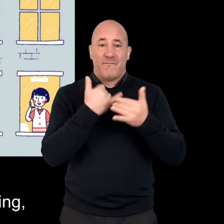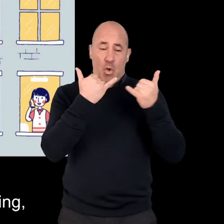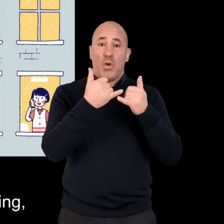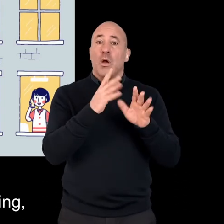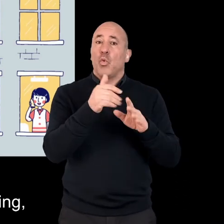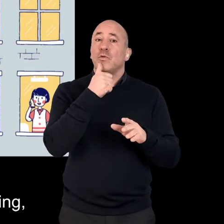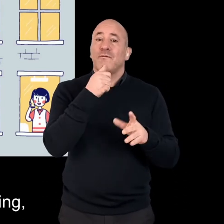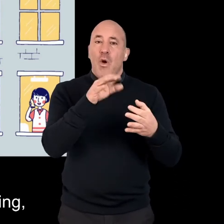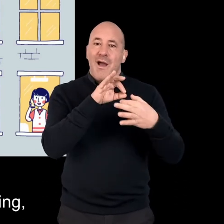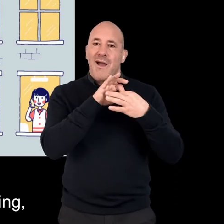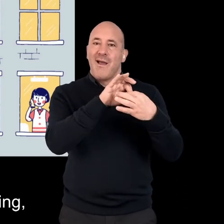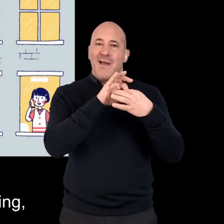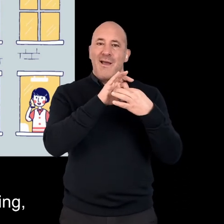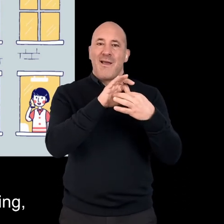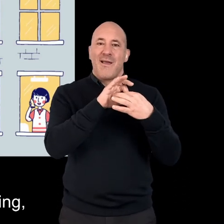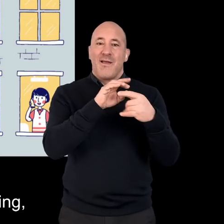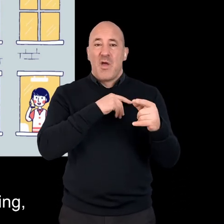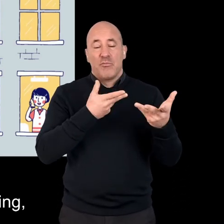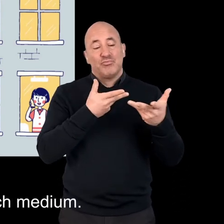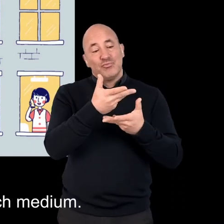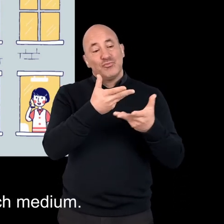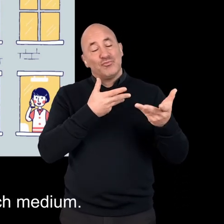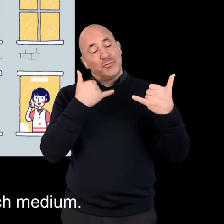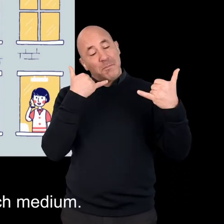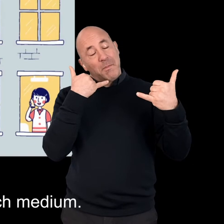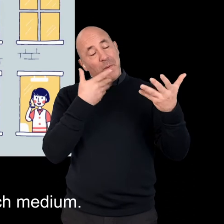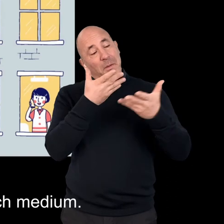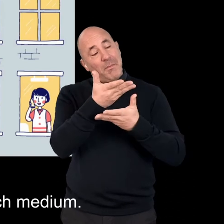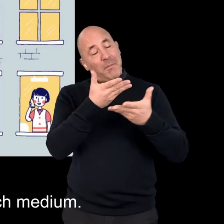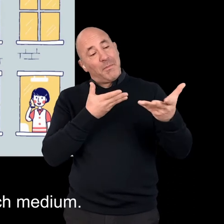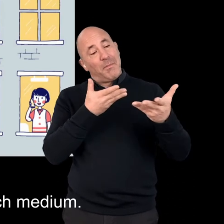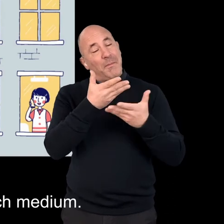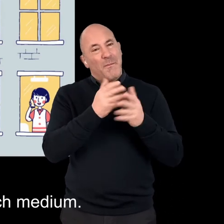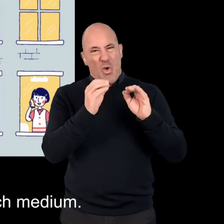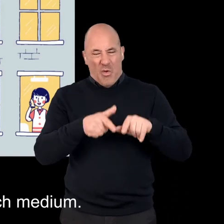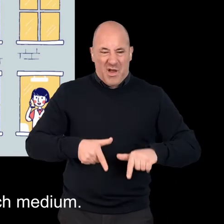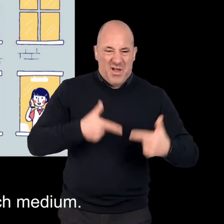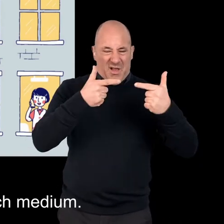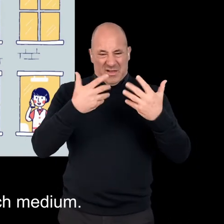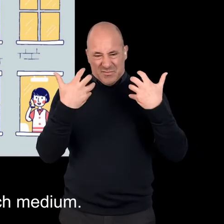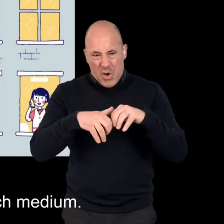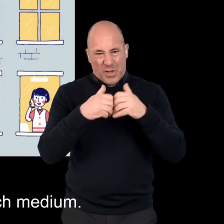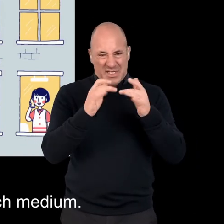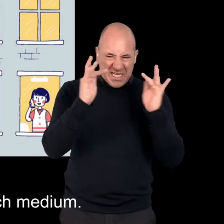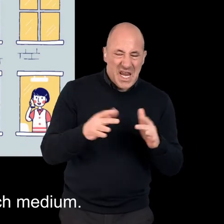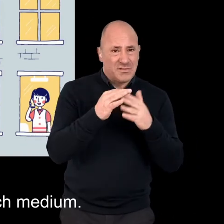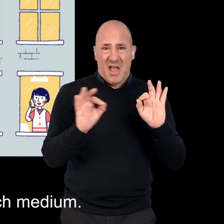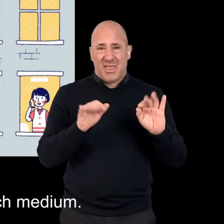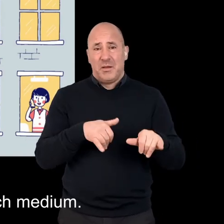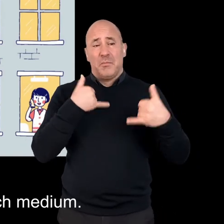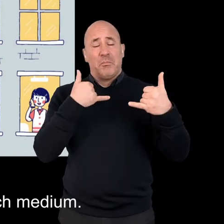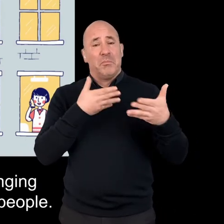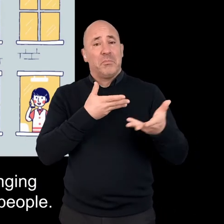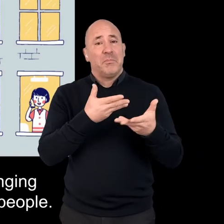Phone calls might also be helpful for relationship building as they allow for a dialogue by a low-tech